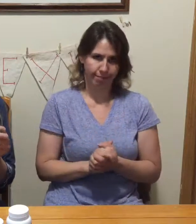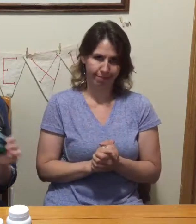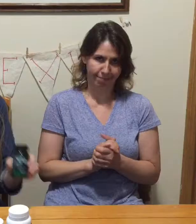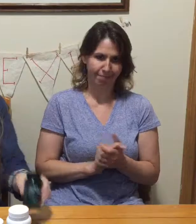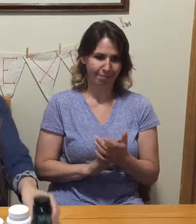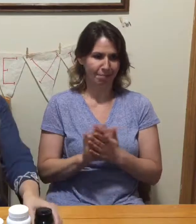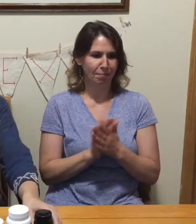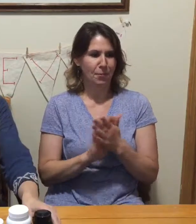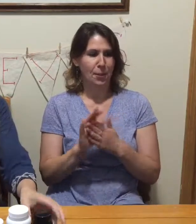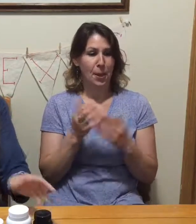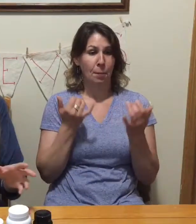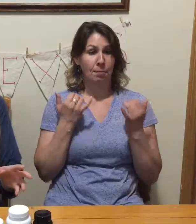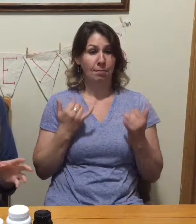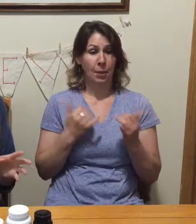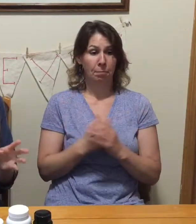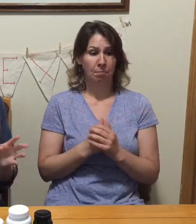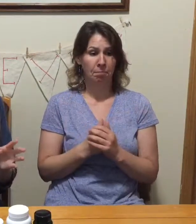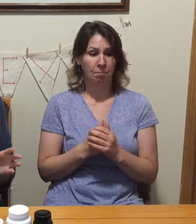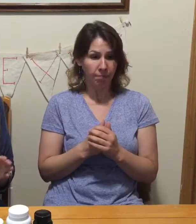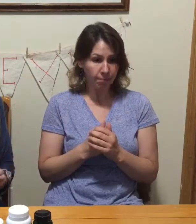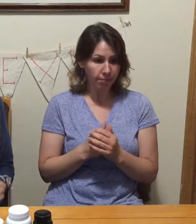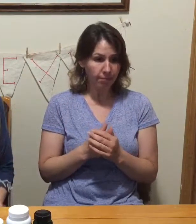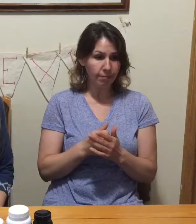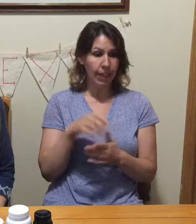We will go into each one of these in more detail.